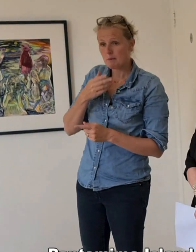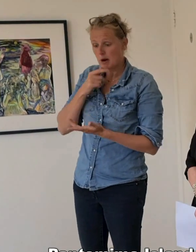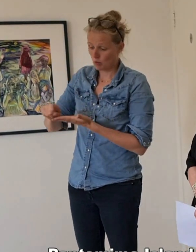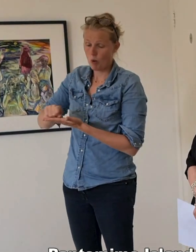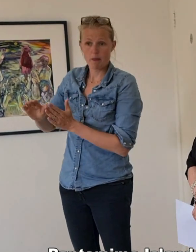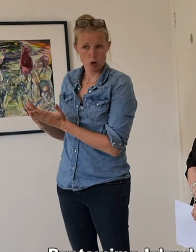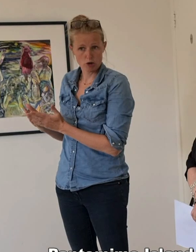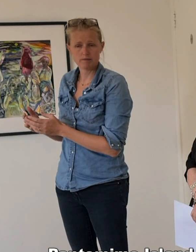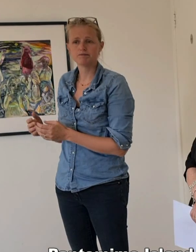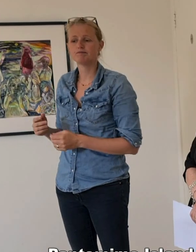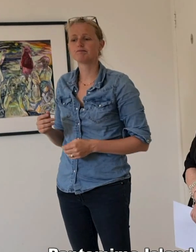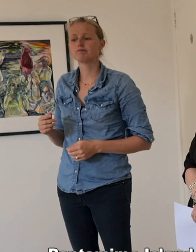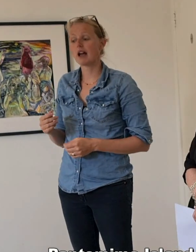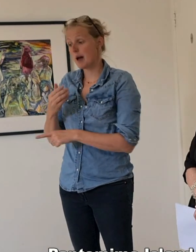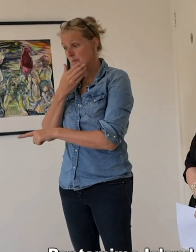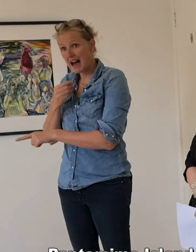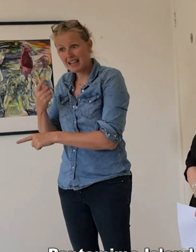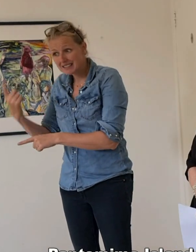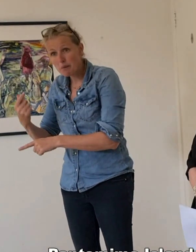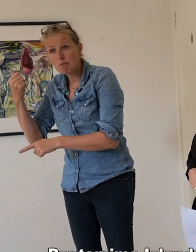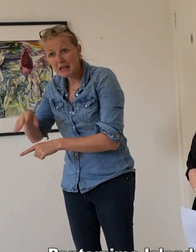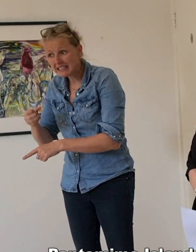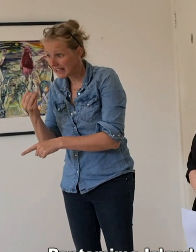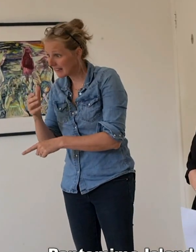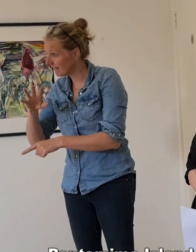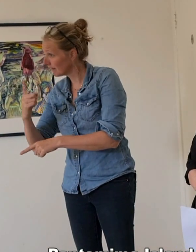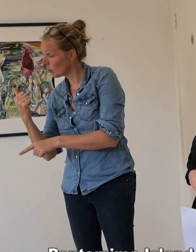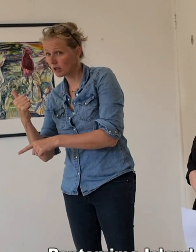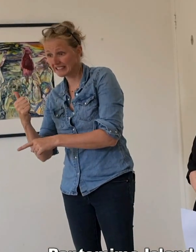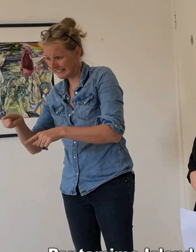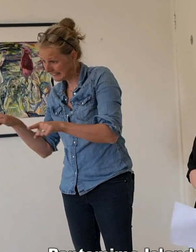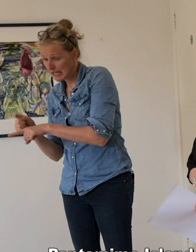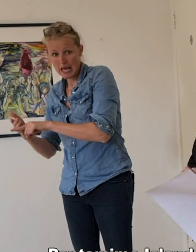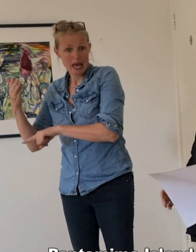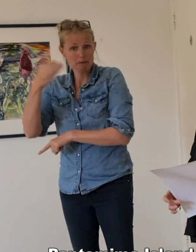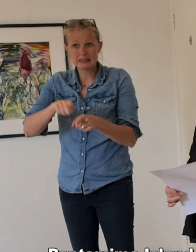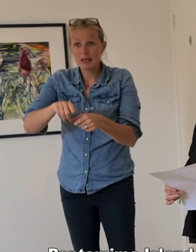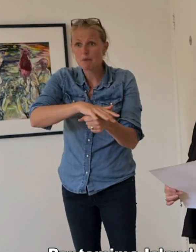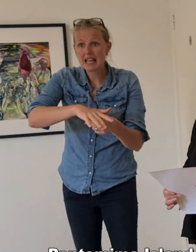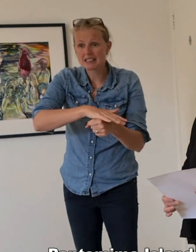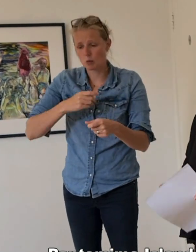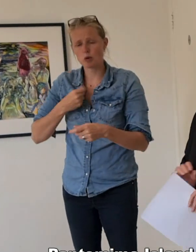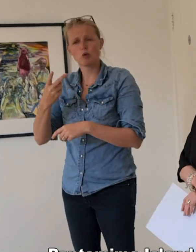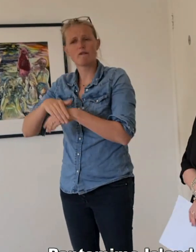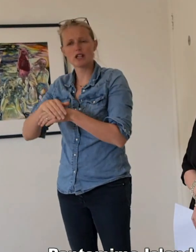And he spent a summer there in 1951 with his friends George Campbell and then